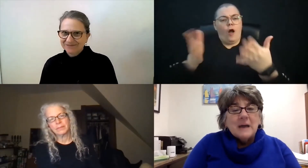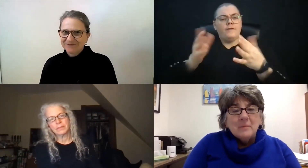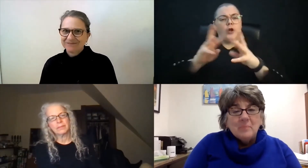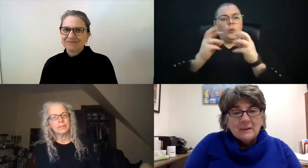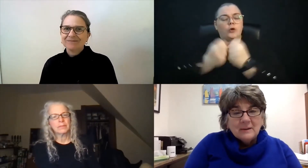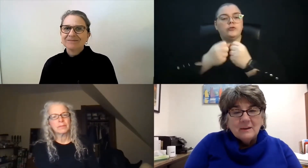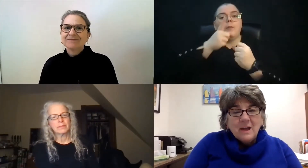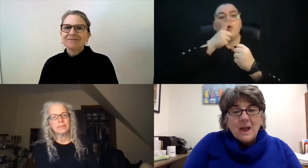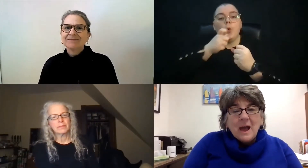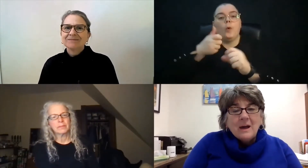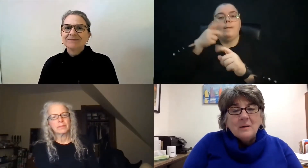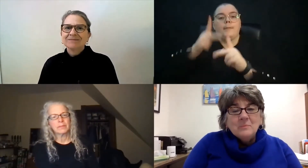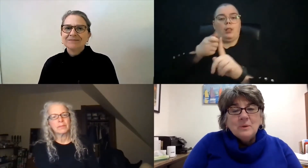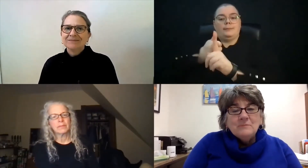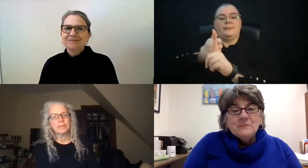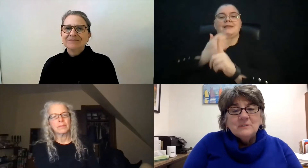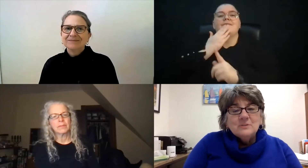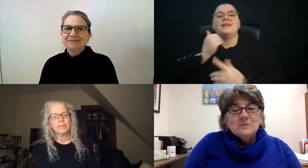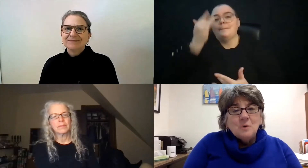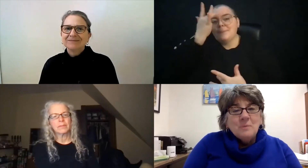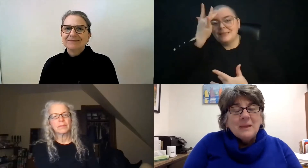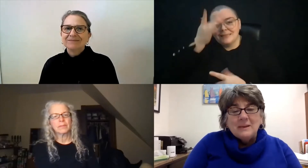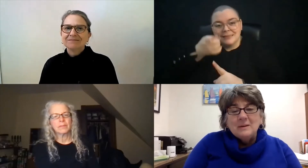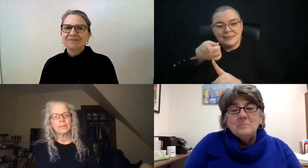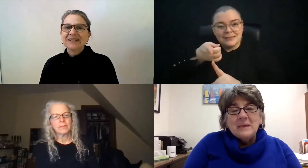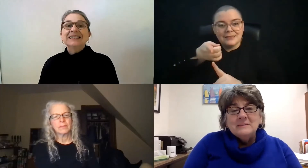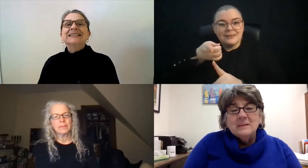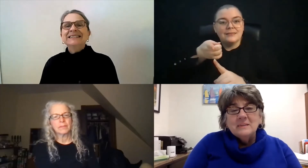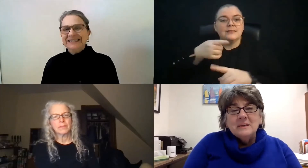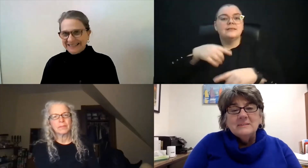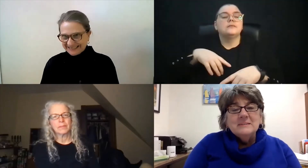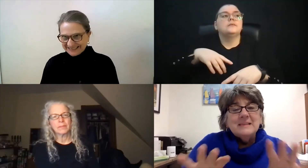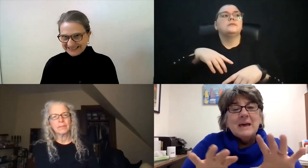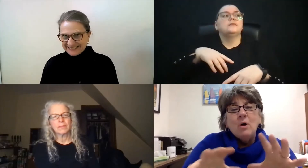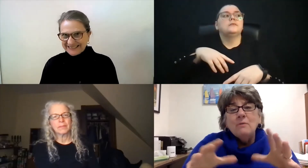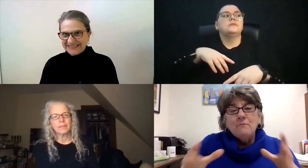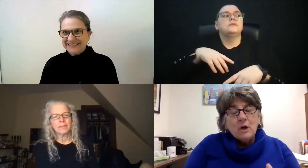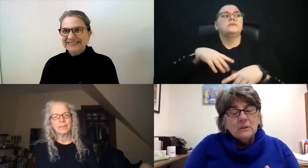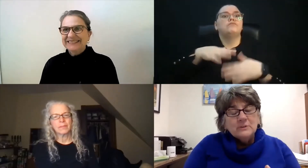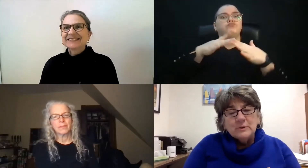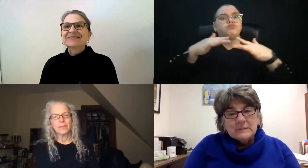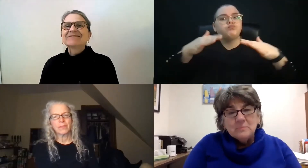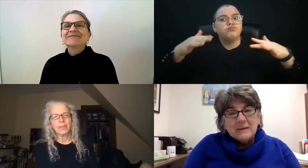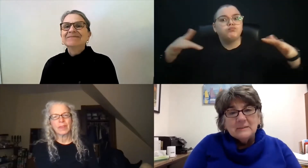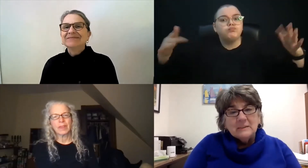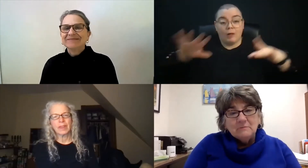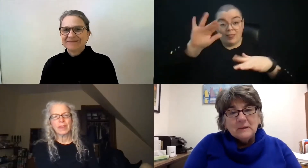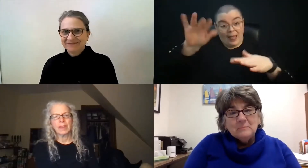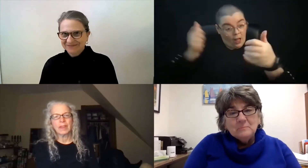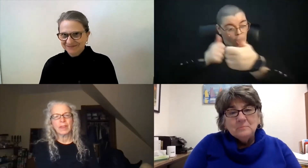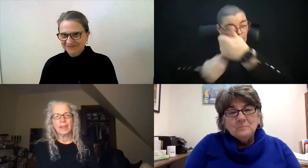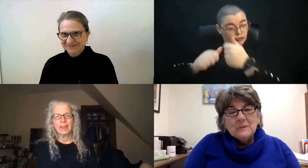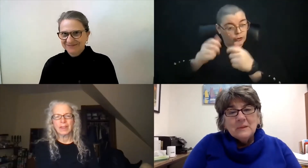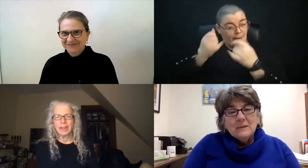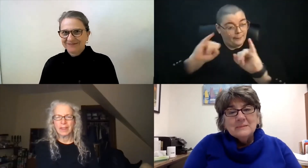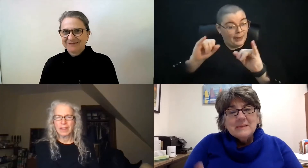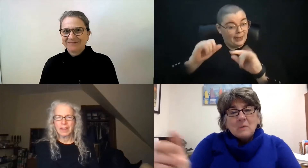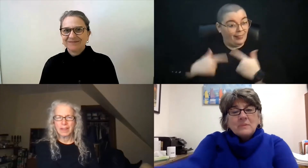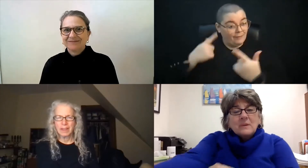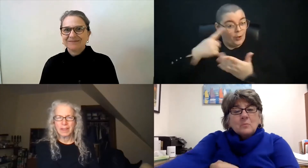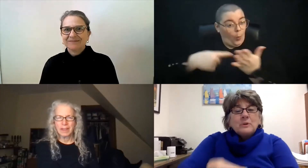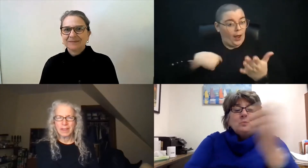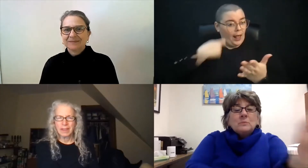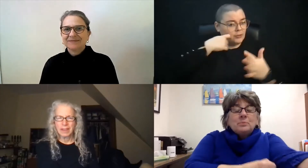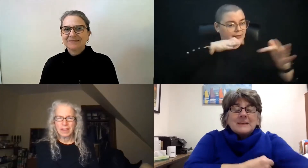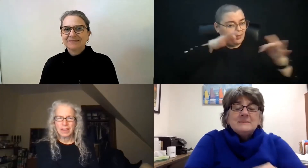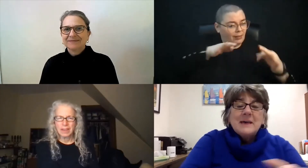who are diabetic. You have done so many amazing things. Does that all fall under independent living? Is that